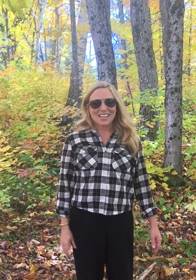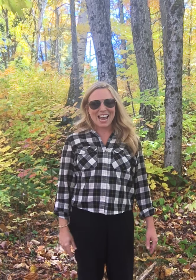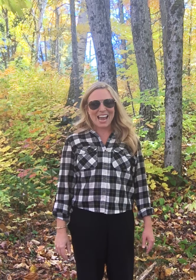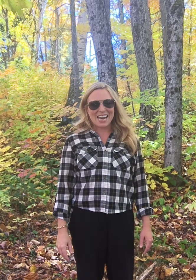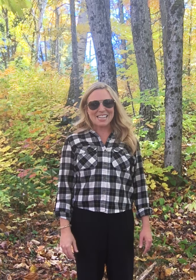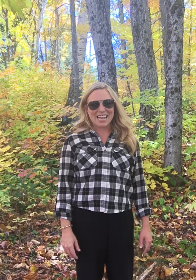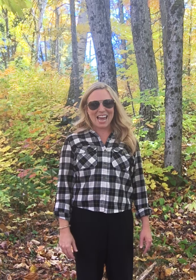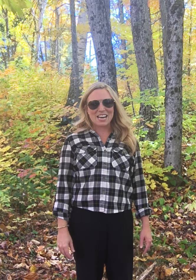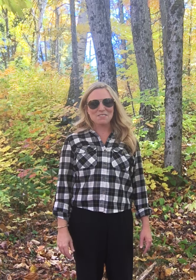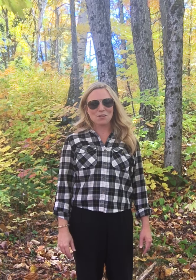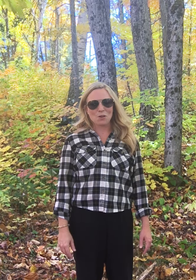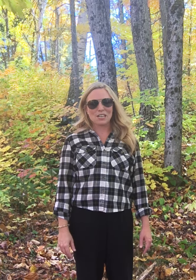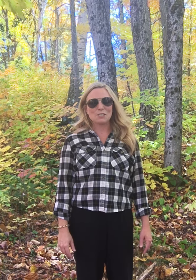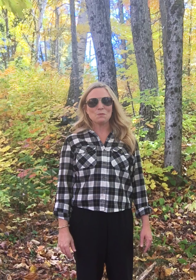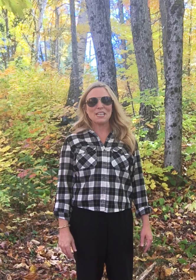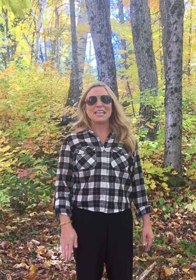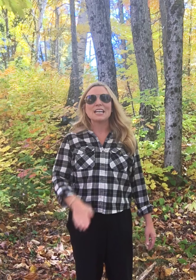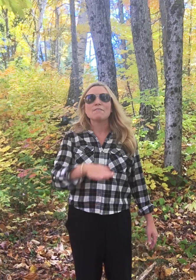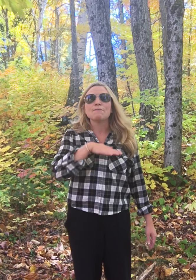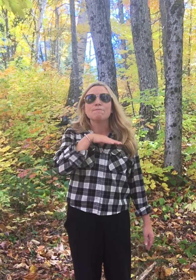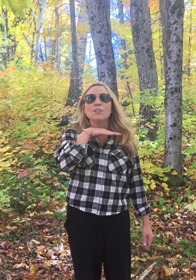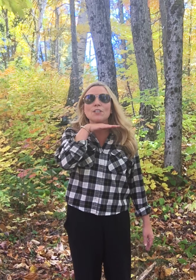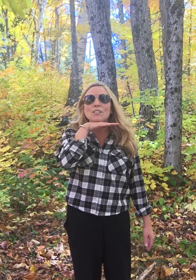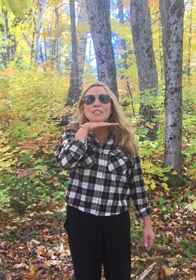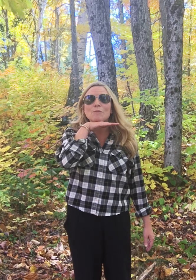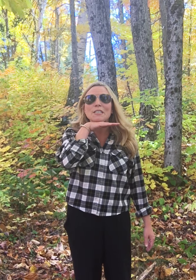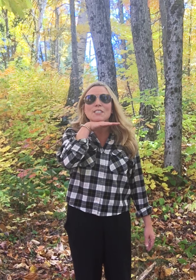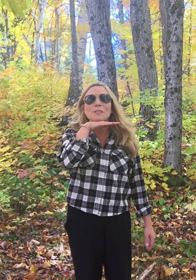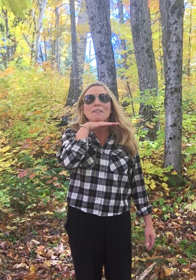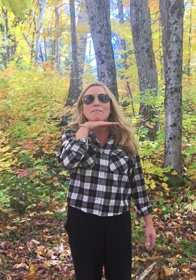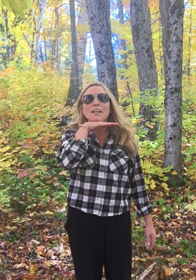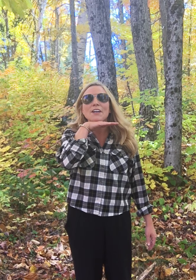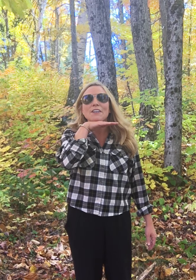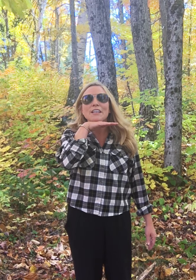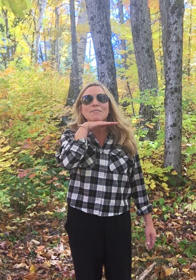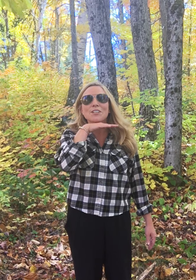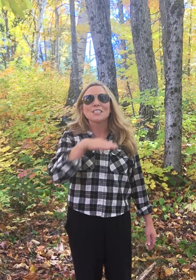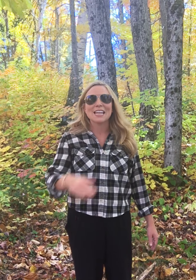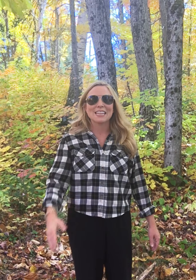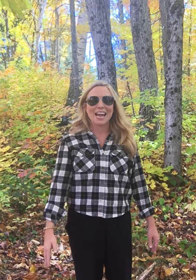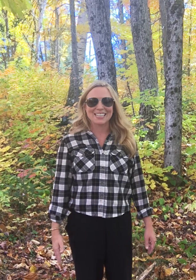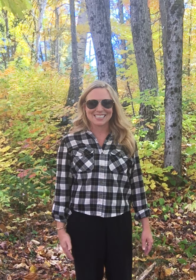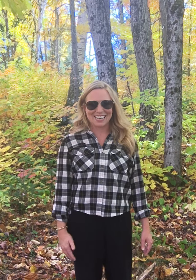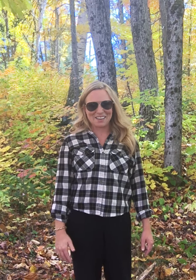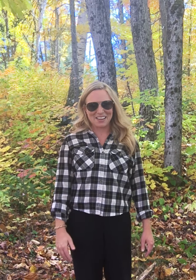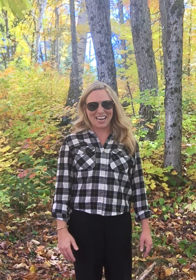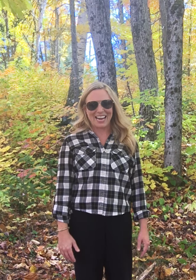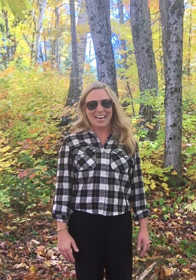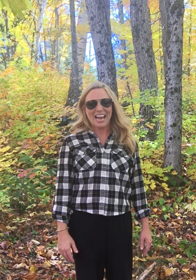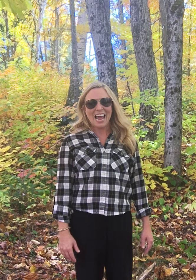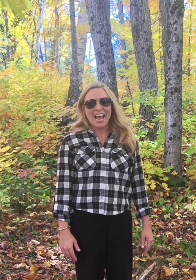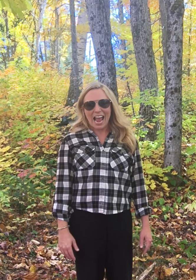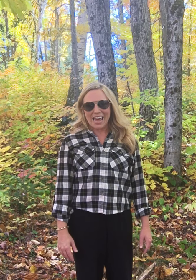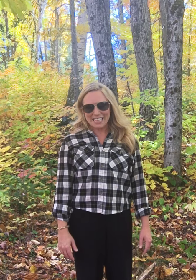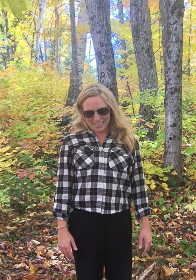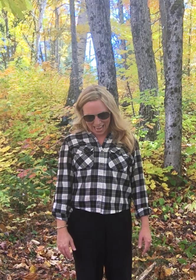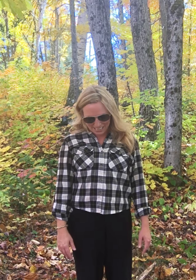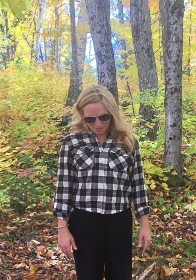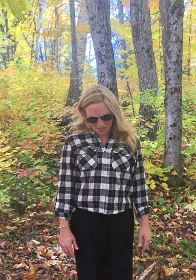And then of course we need full because we get very full at Thanksgiving. And the last one